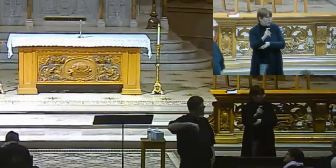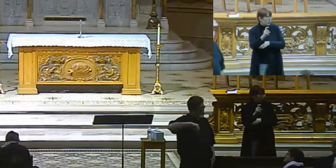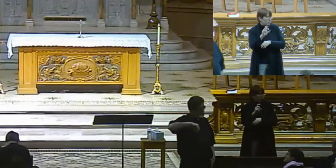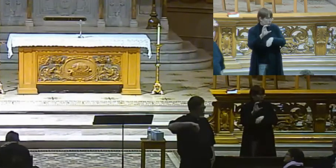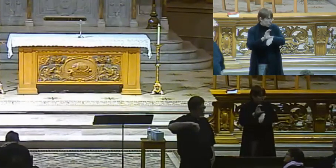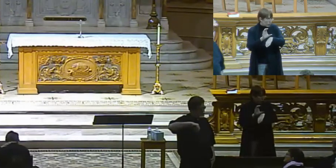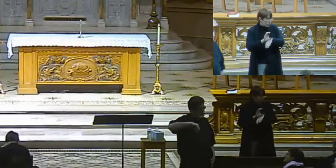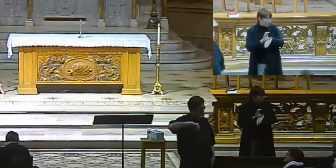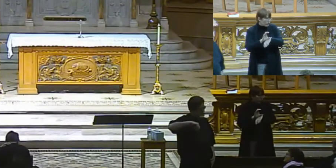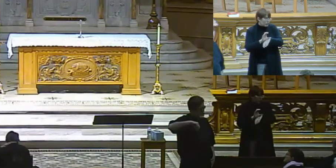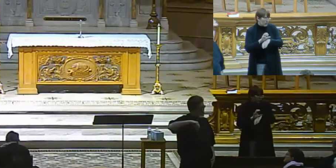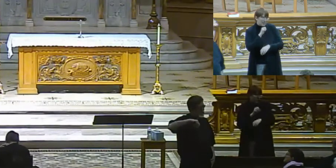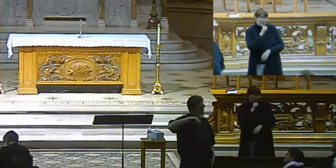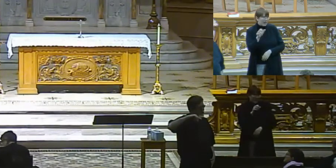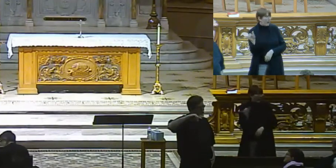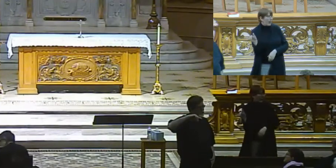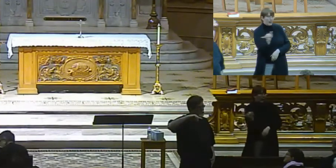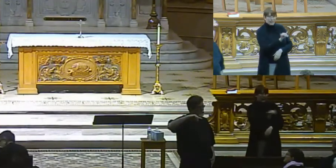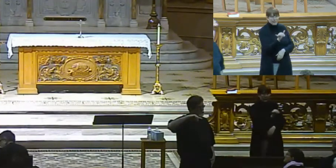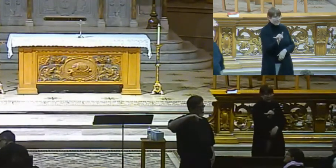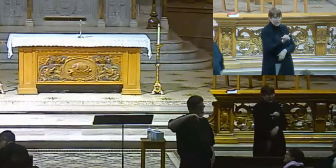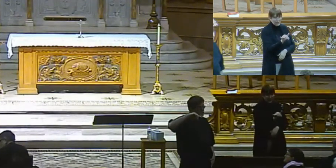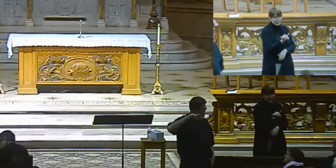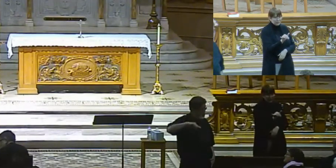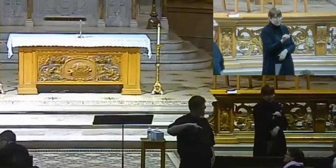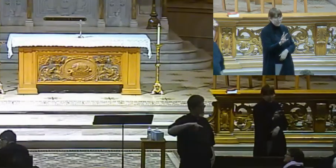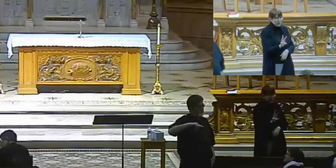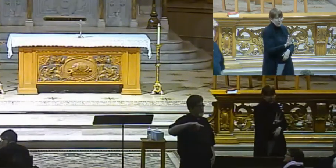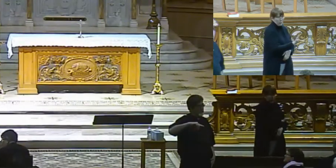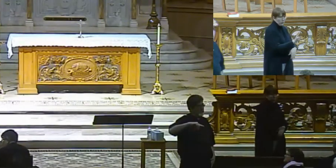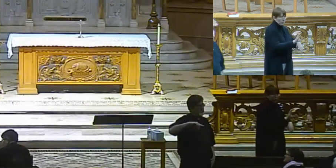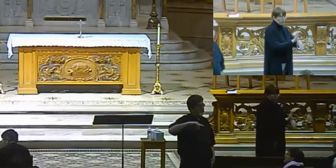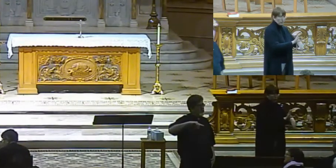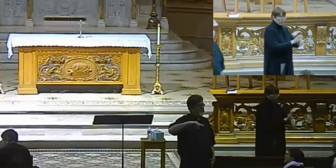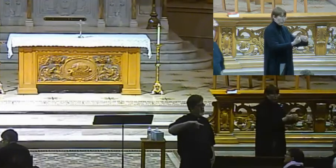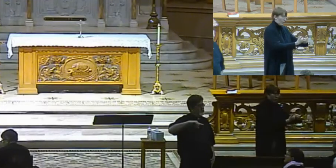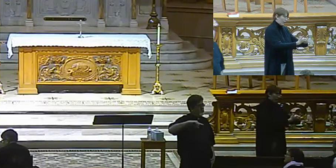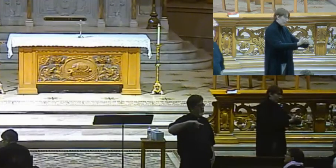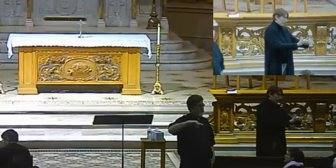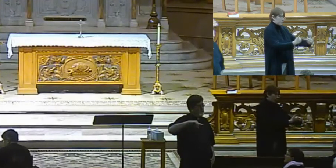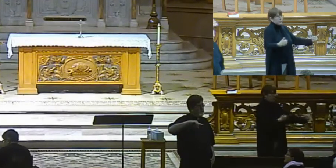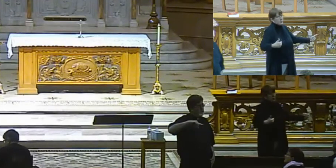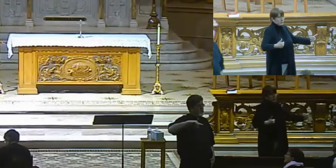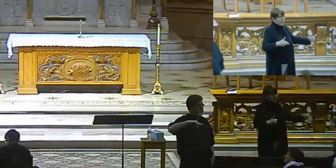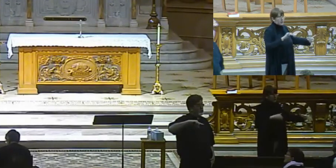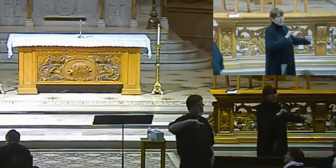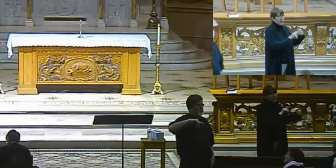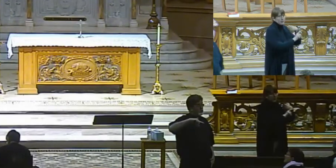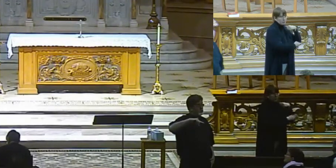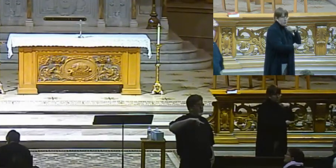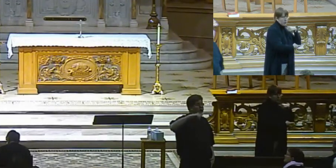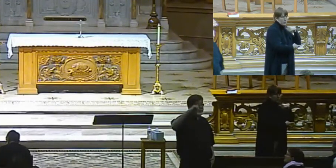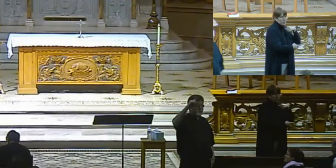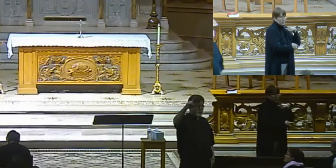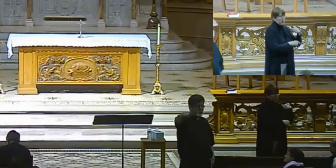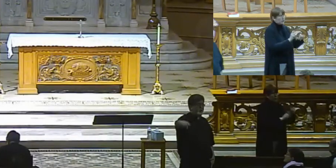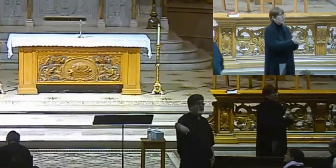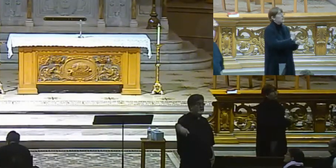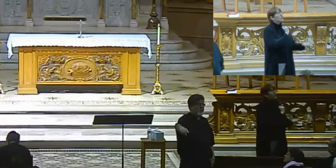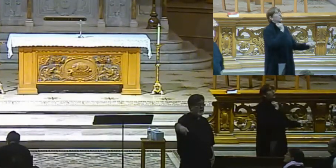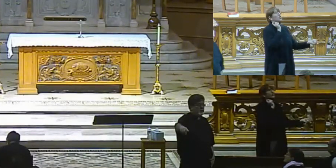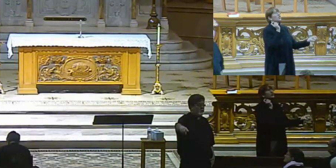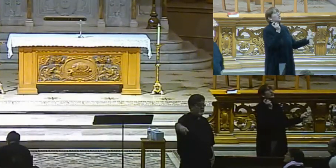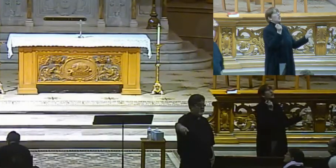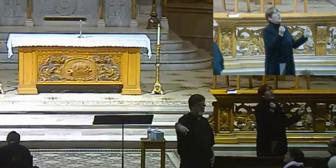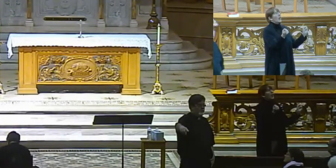within the Western Church, a break, like the Protestant Reformation, where there was a radical change